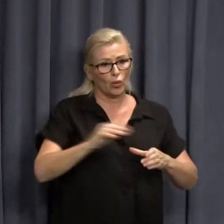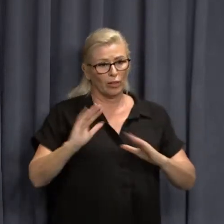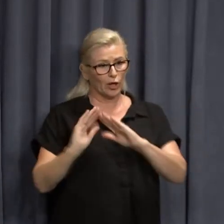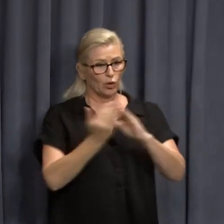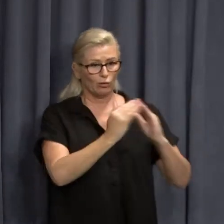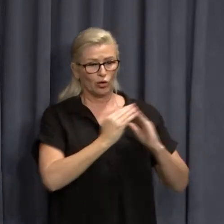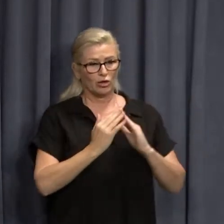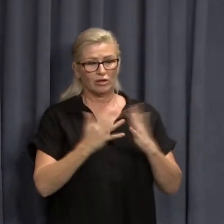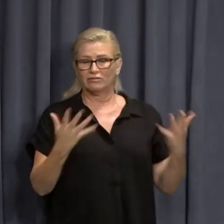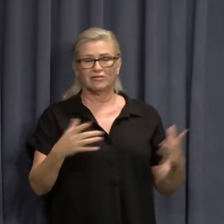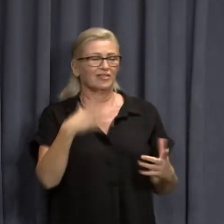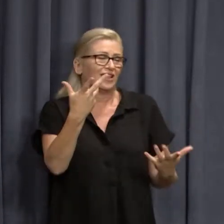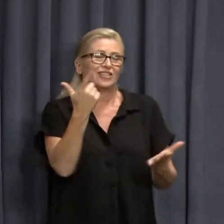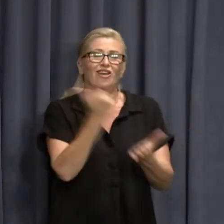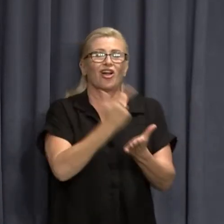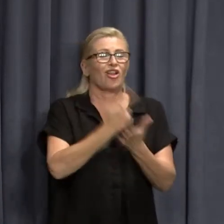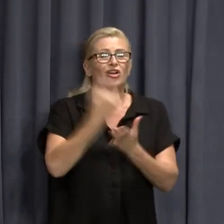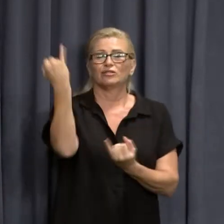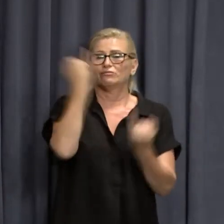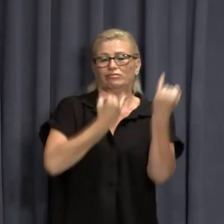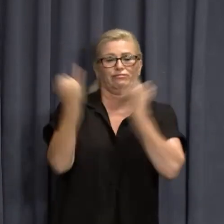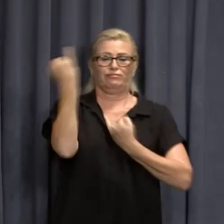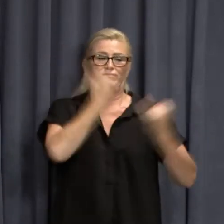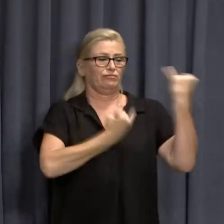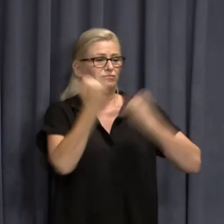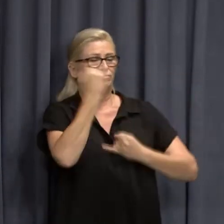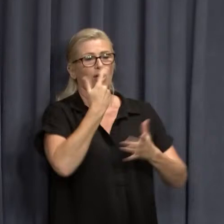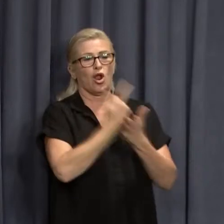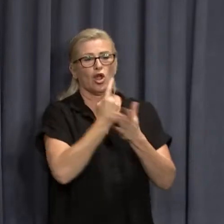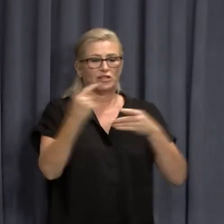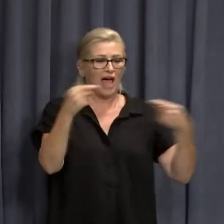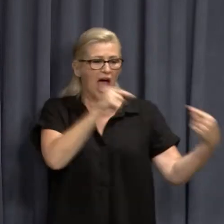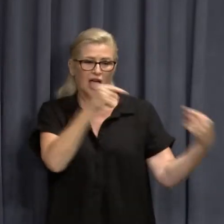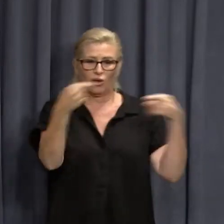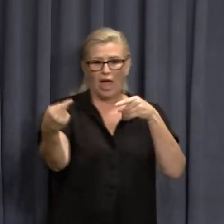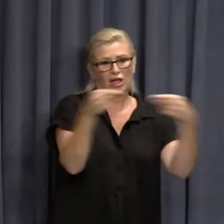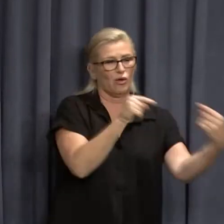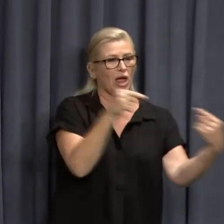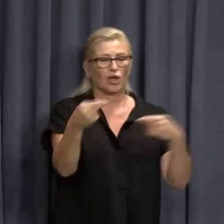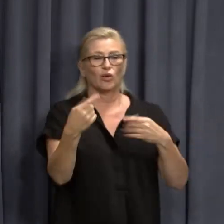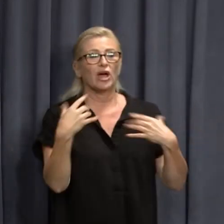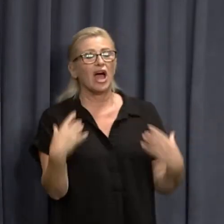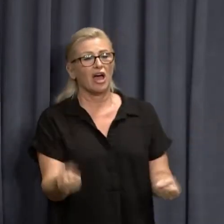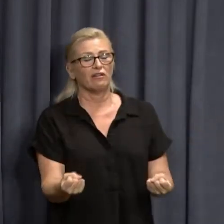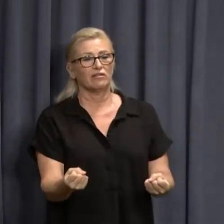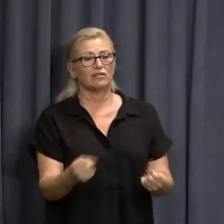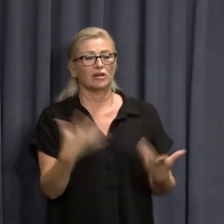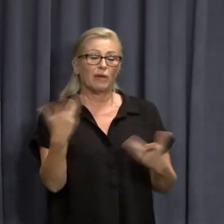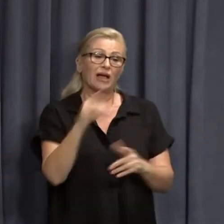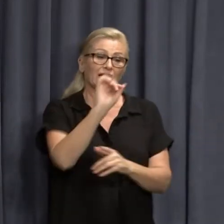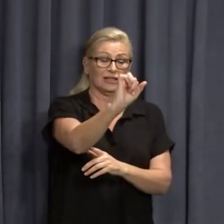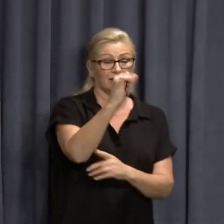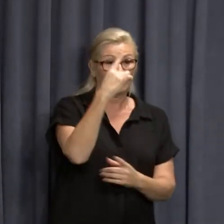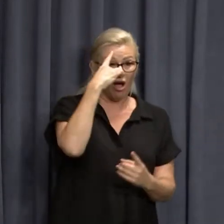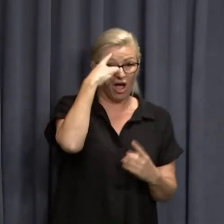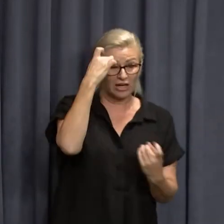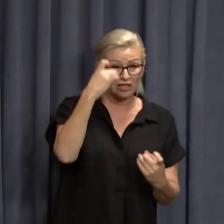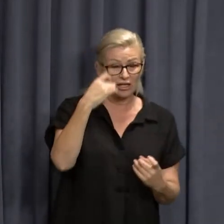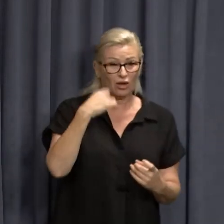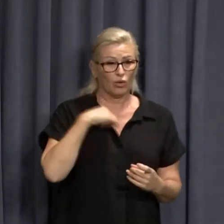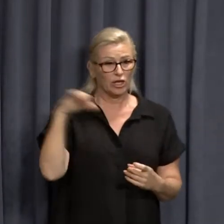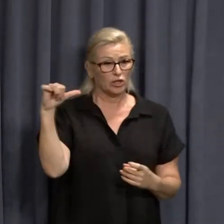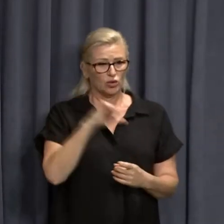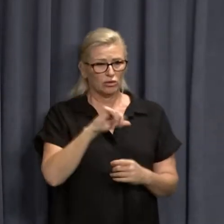he got lots of criticism and lots of argument and debate. But somehow the idea, which obviously he has, that we should just